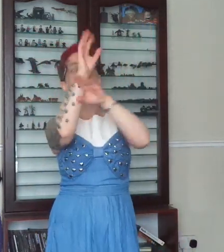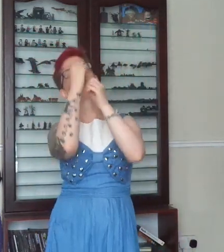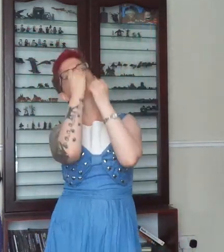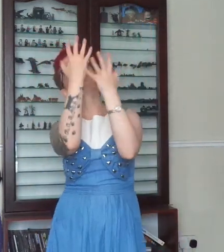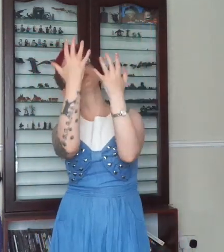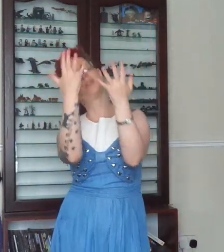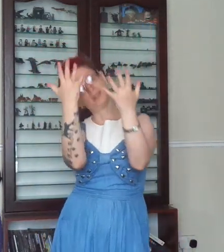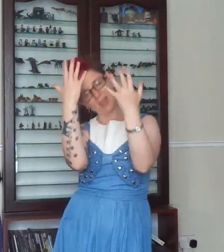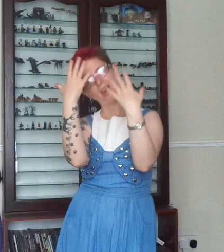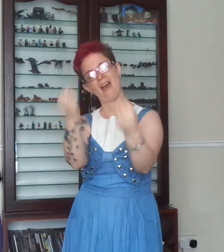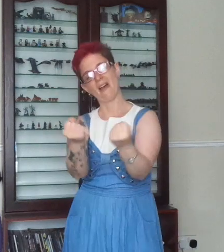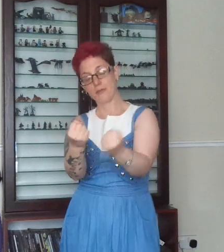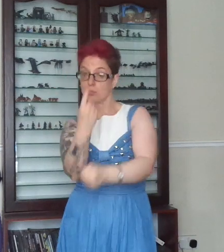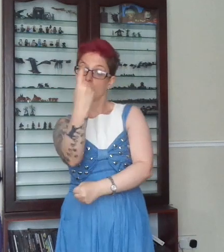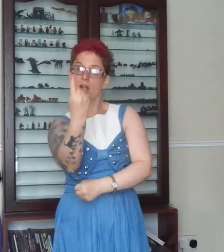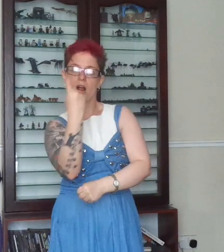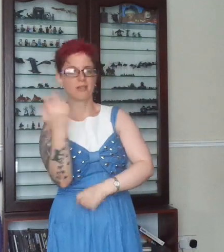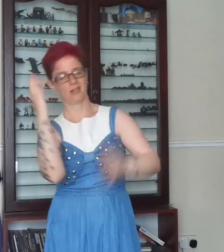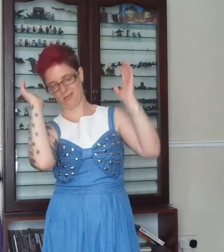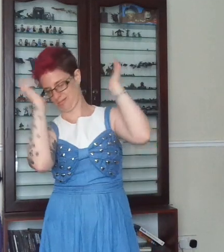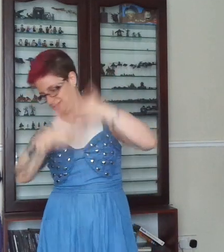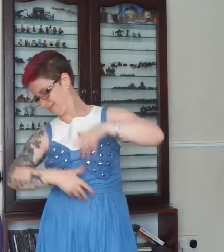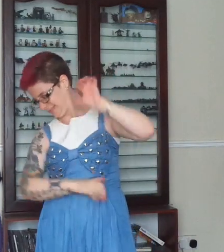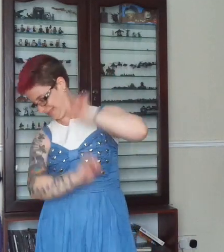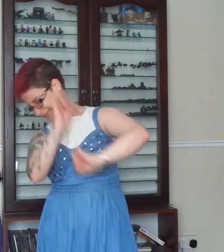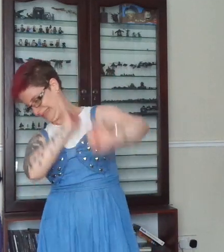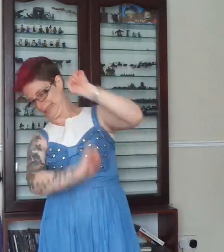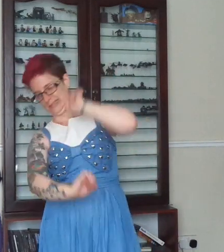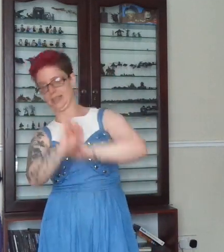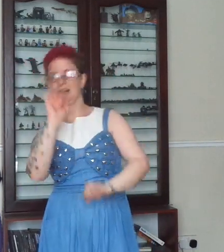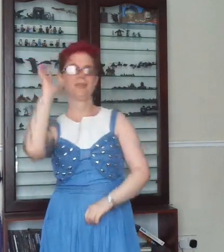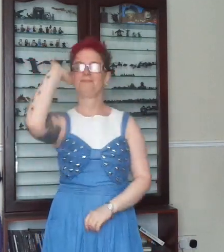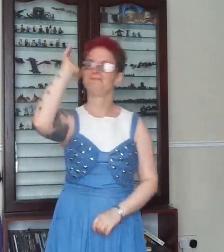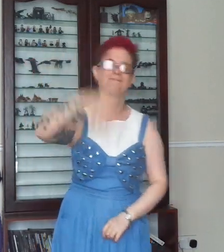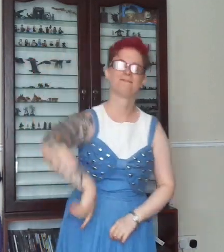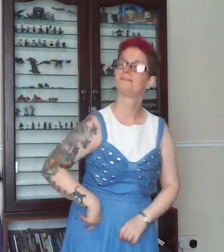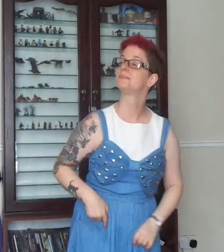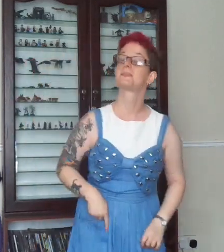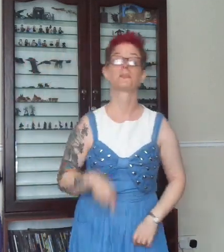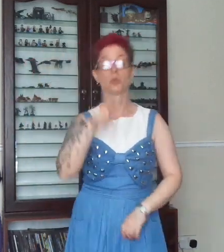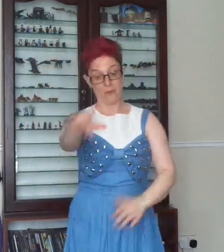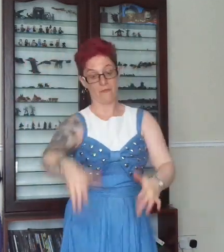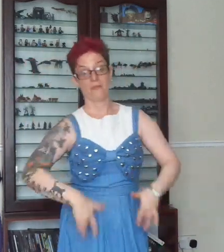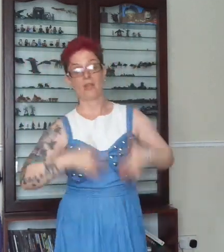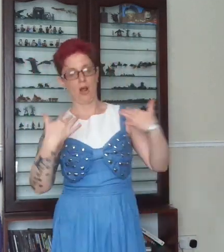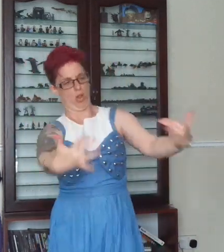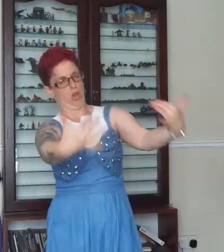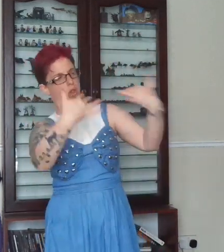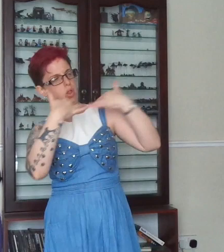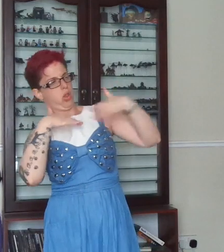see On the nights you feel outnumbered Baby I'll be out there somewhere